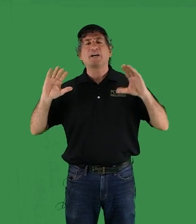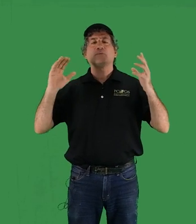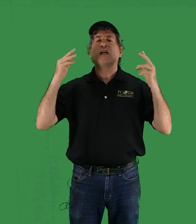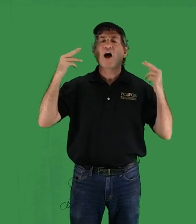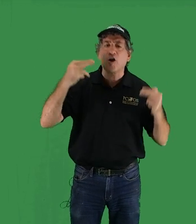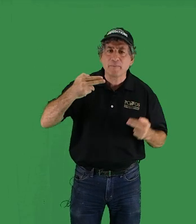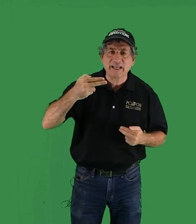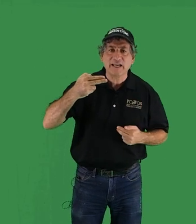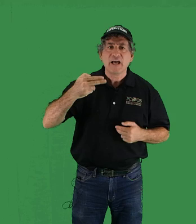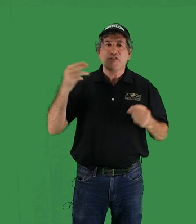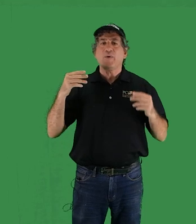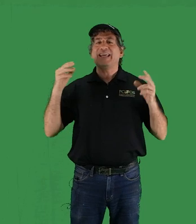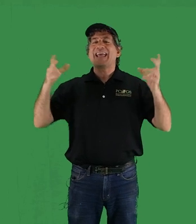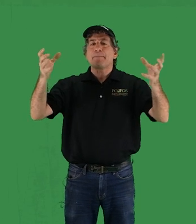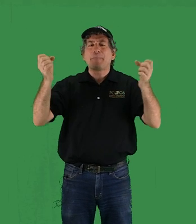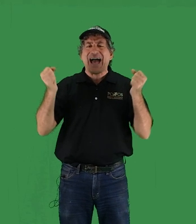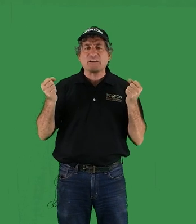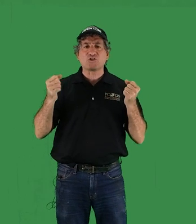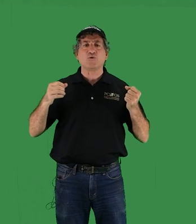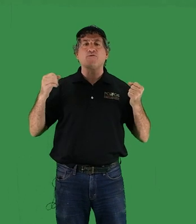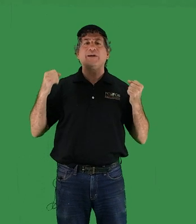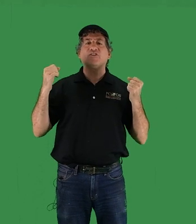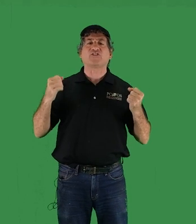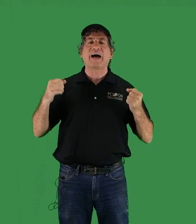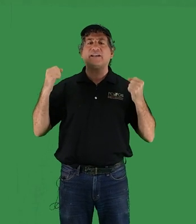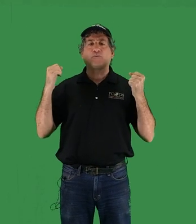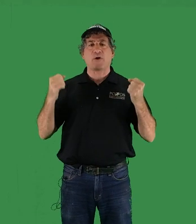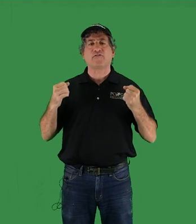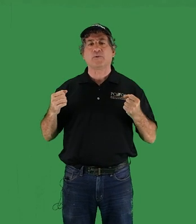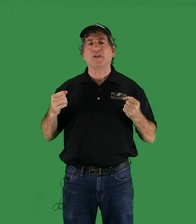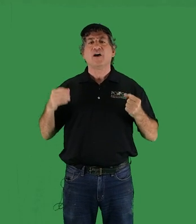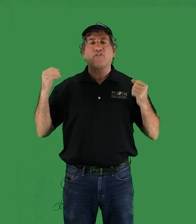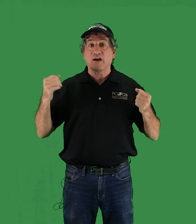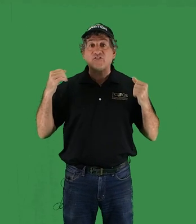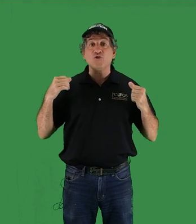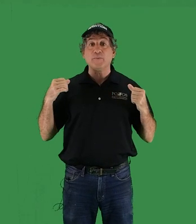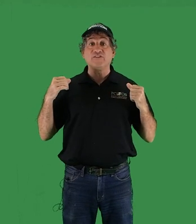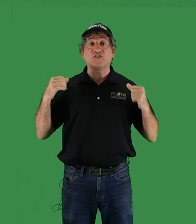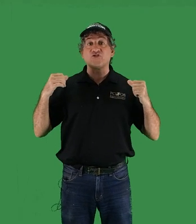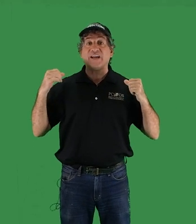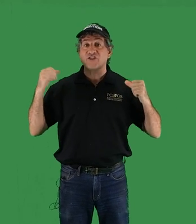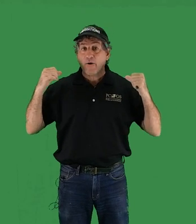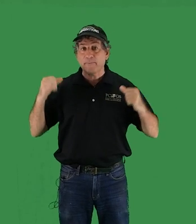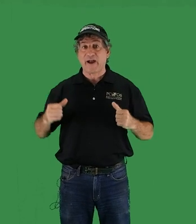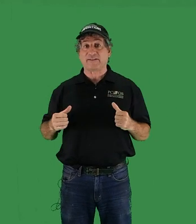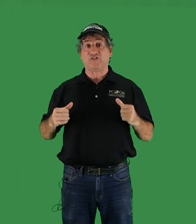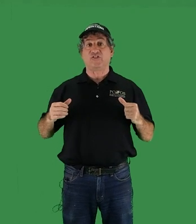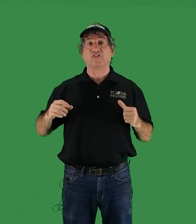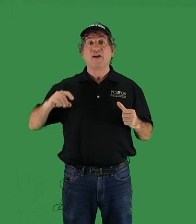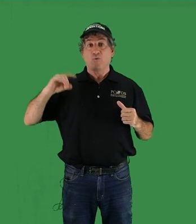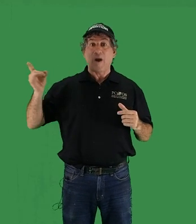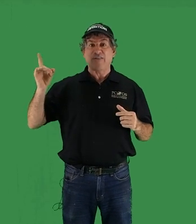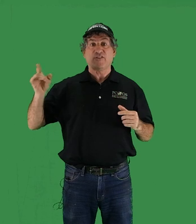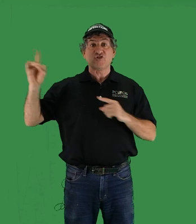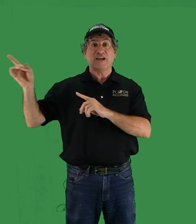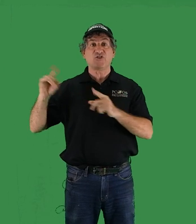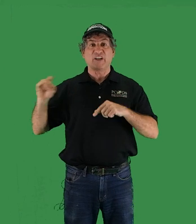possible harmony that we can get back to if we decide it's preferable for us humans to change our practices rather than changing the